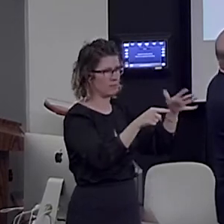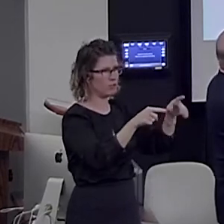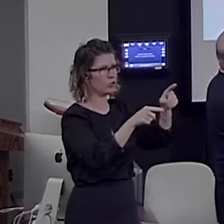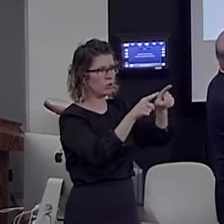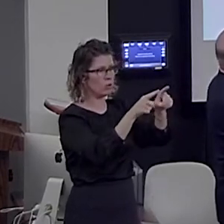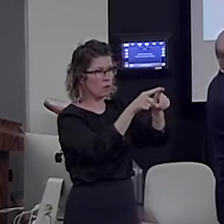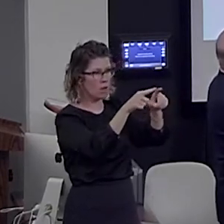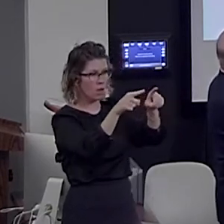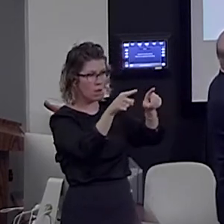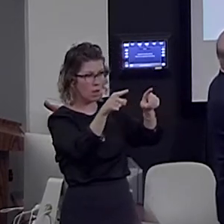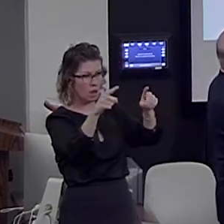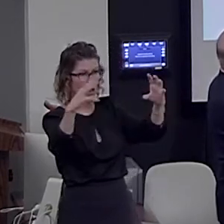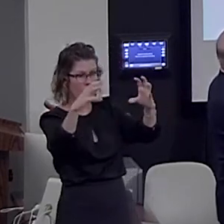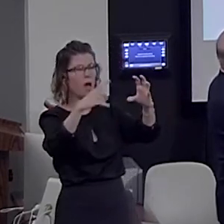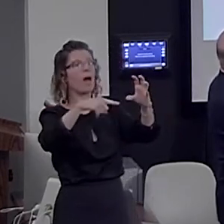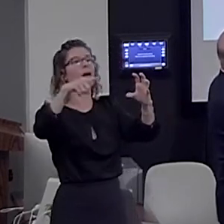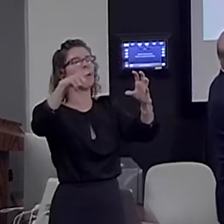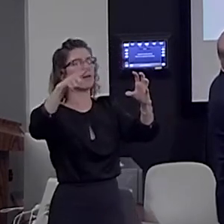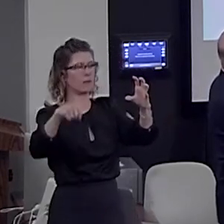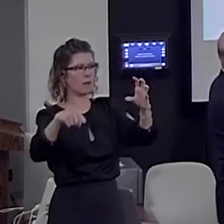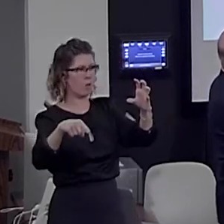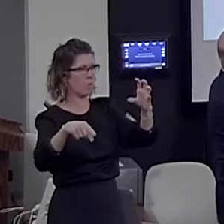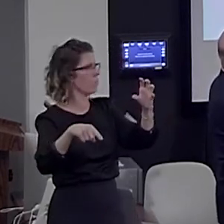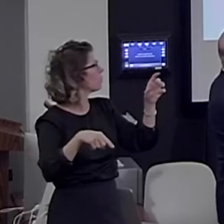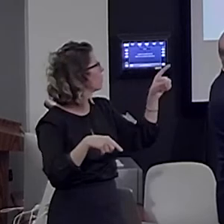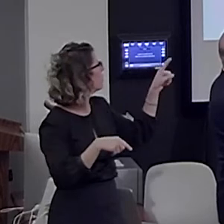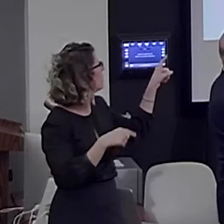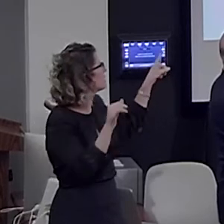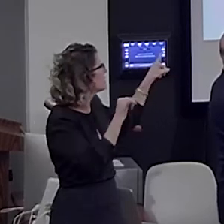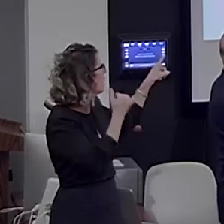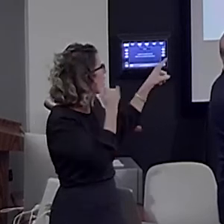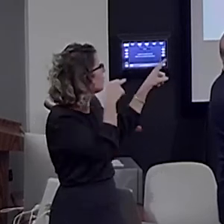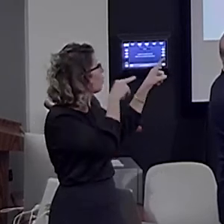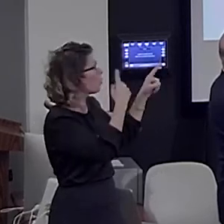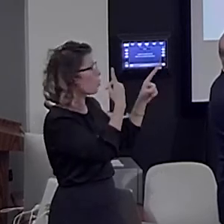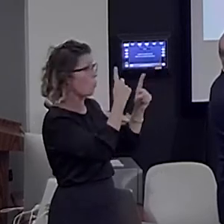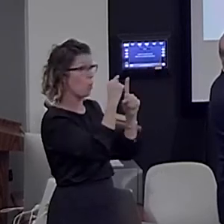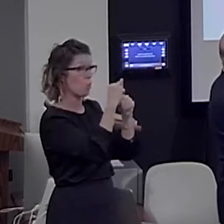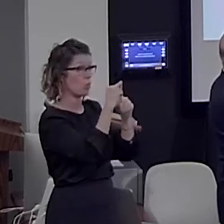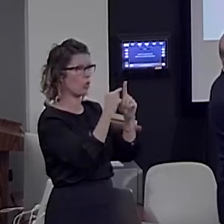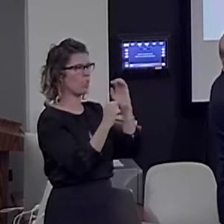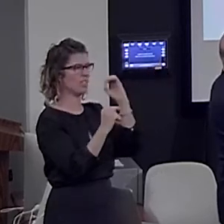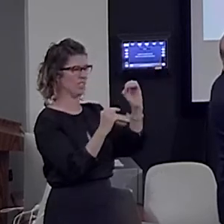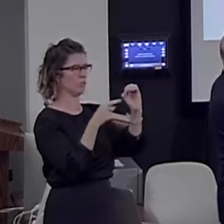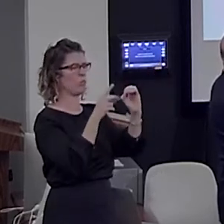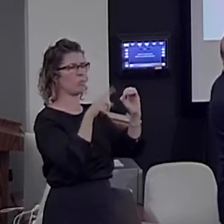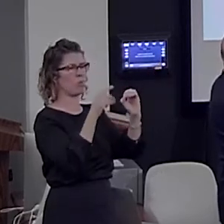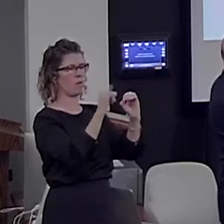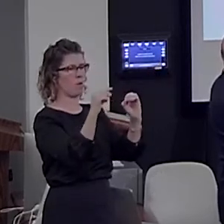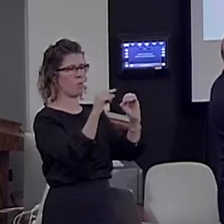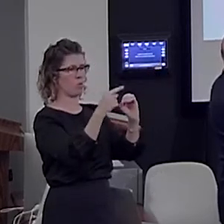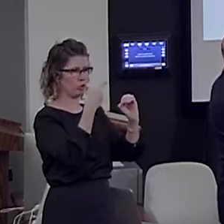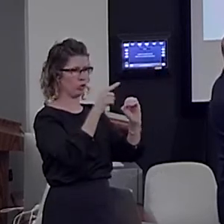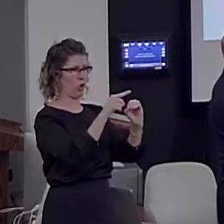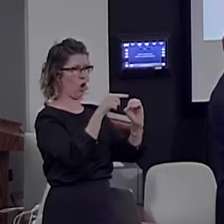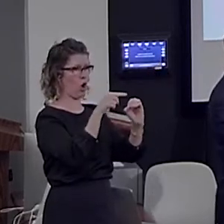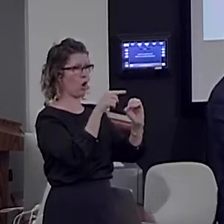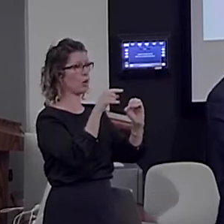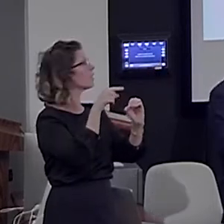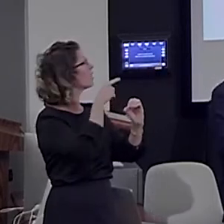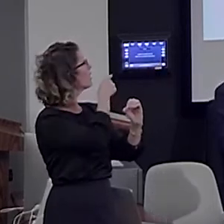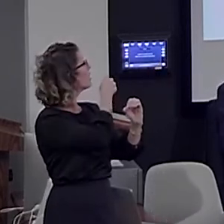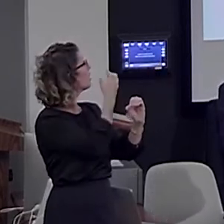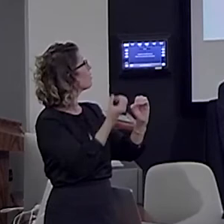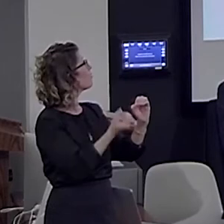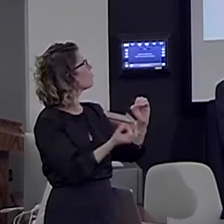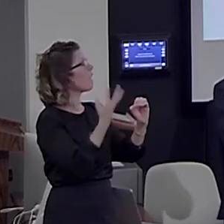this is reflected in a very simple effect. If you look on a word, with zero being the onset of the word, the number of open nodes, the